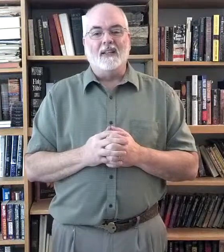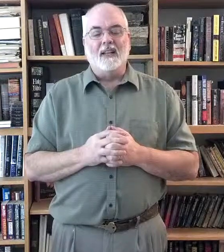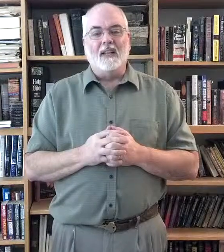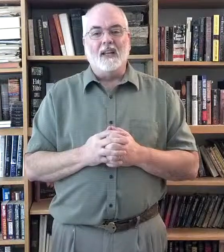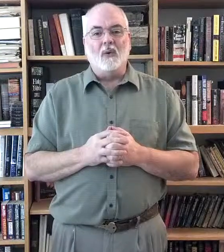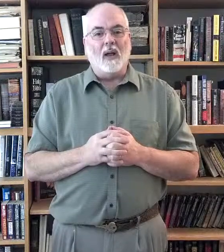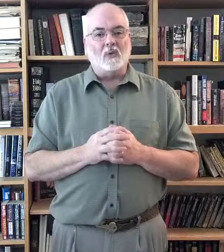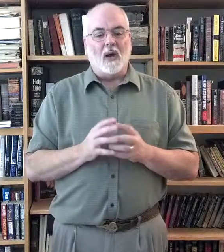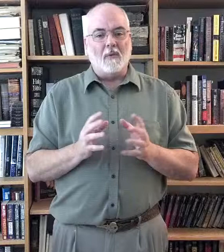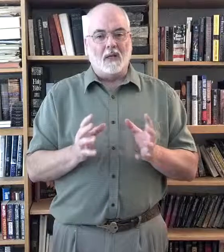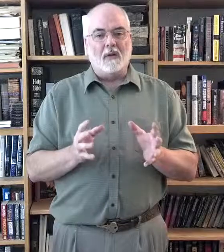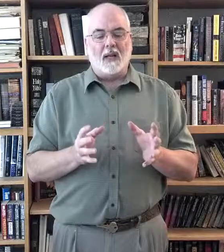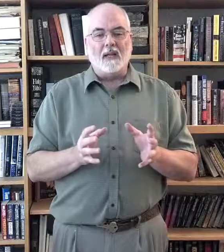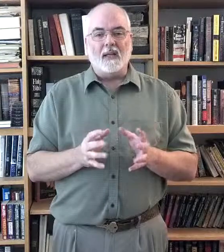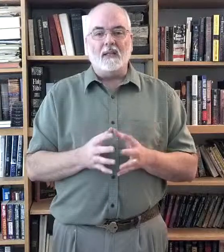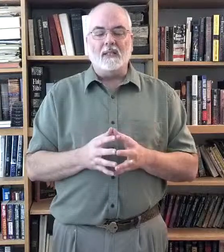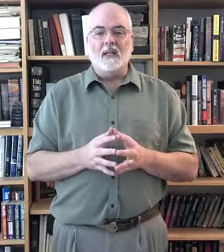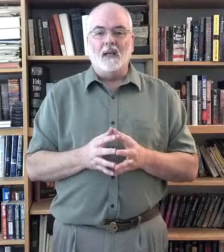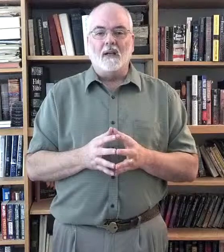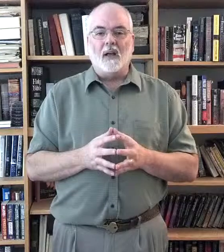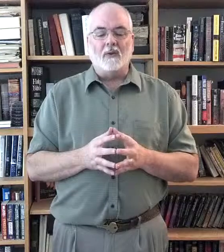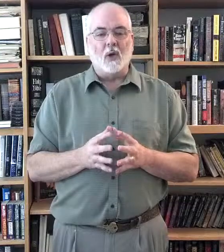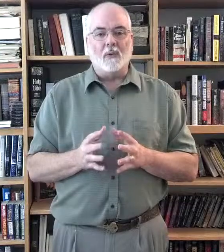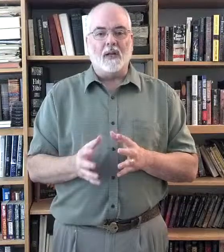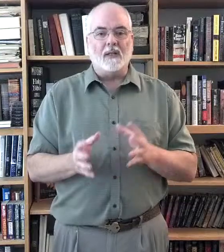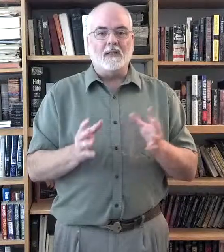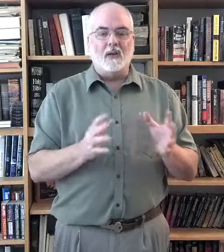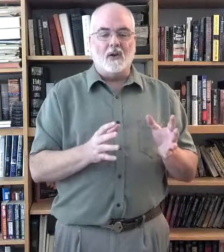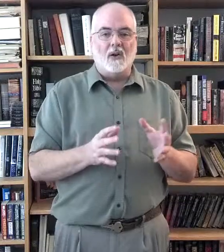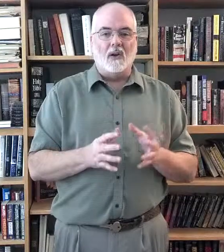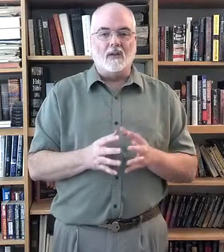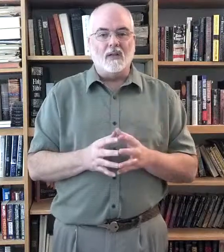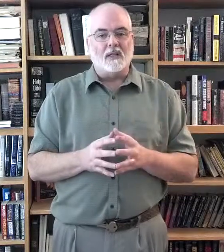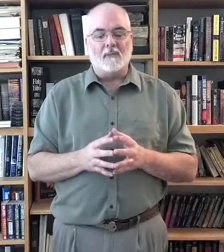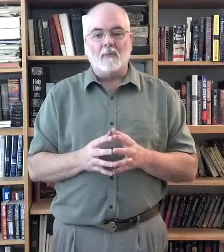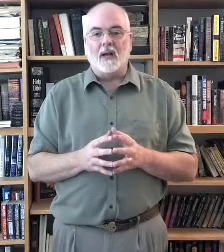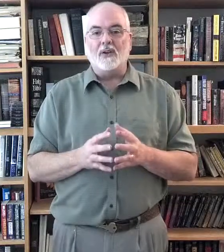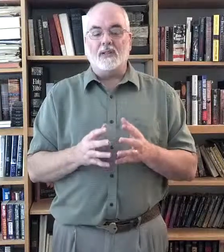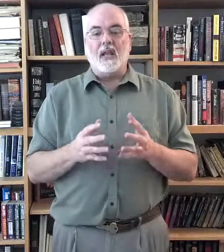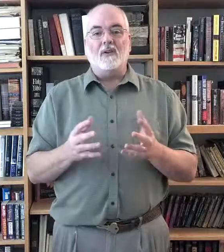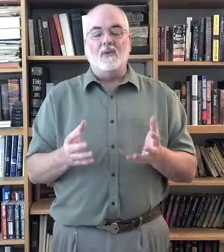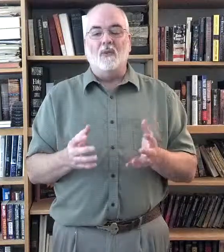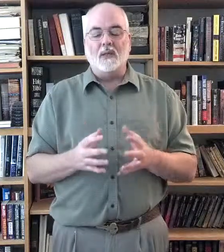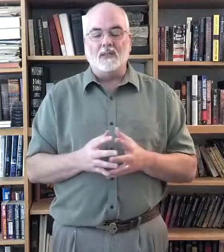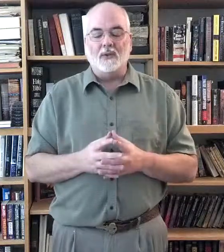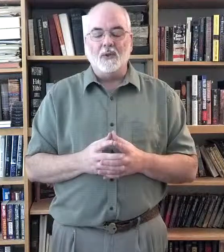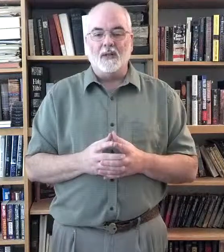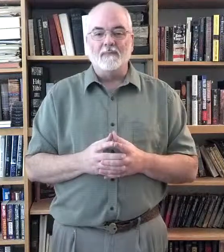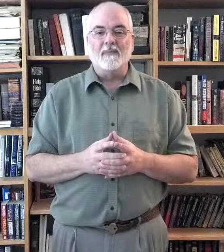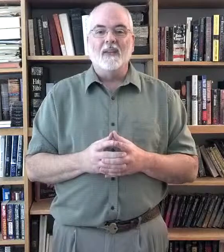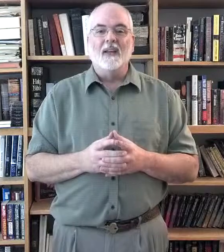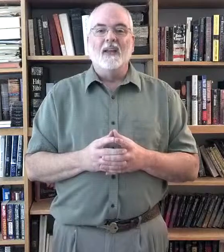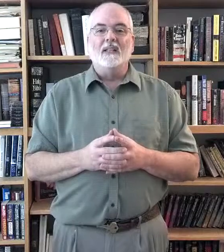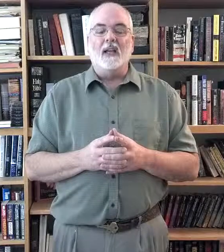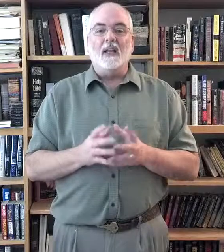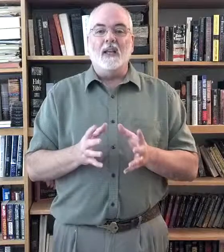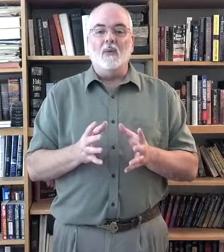Anyway, that's why I'm a little bit late getting these done. I was hoping to get these done earlier in December, but I just had no voice to do it. Anyway,